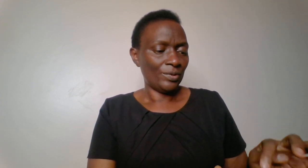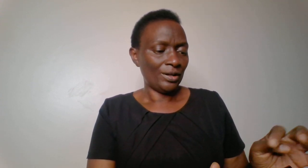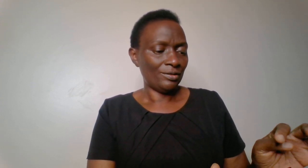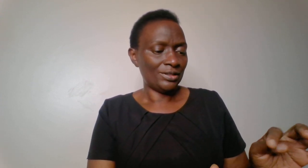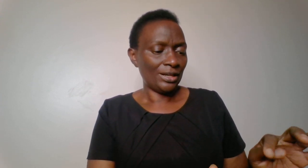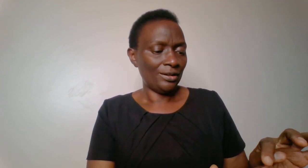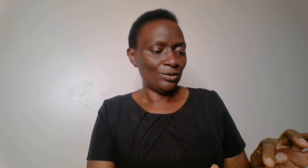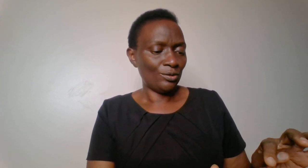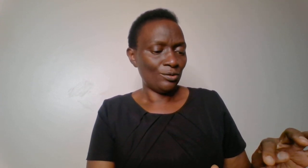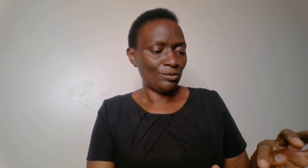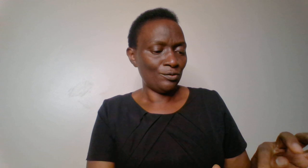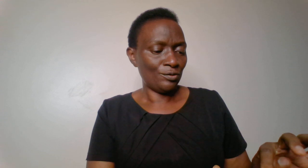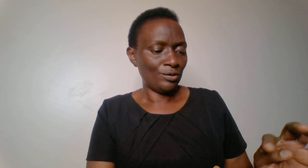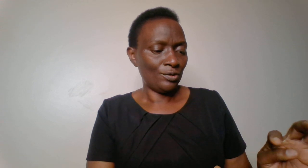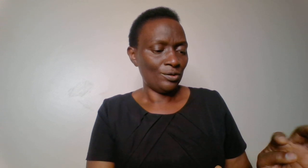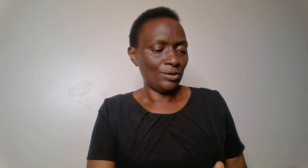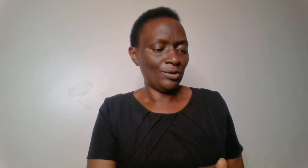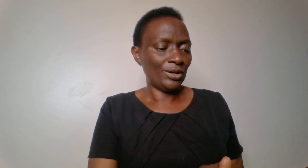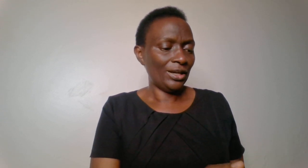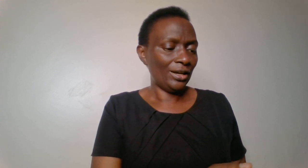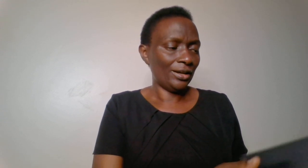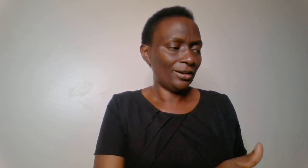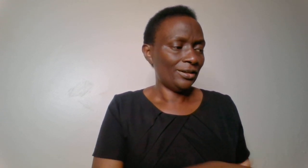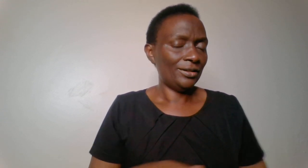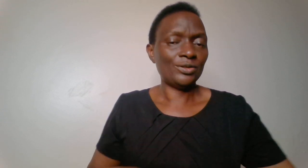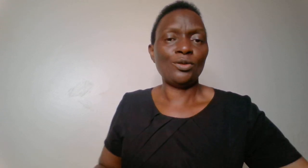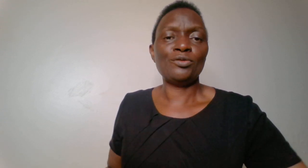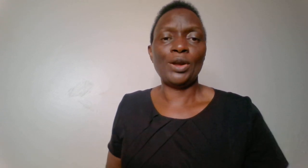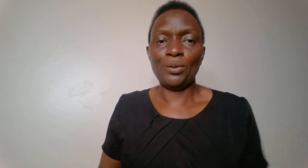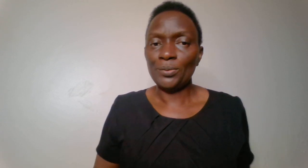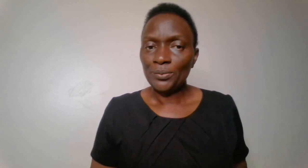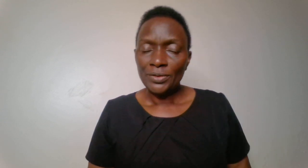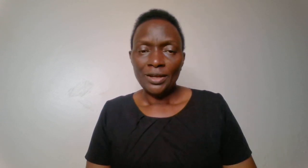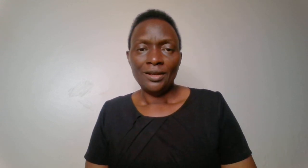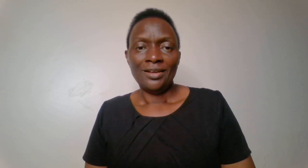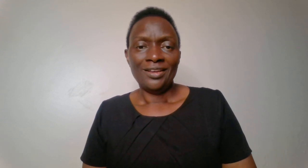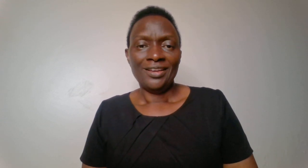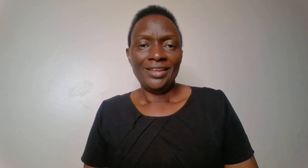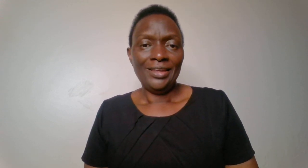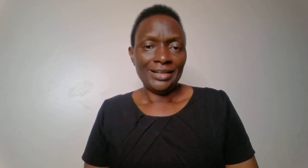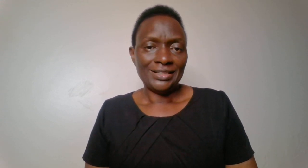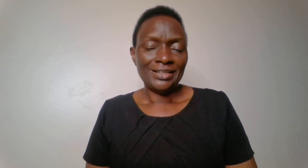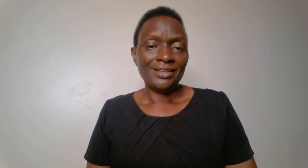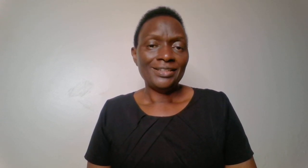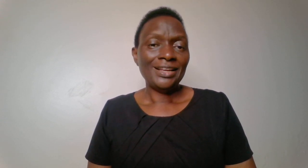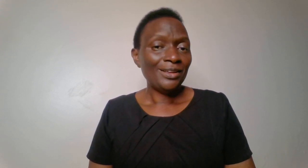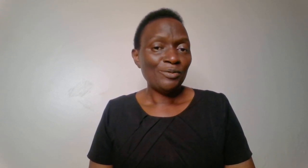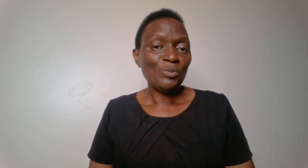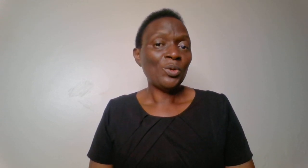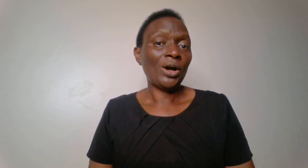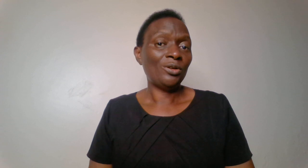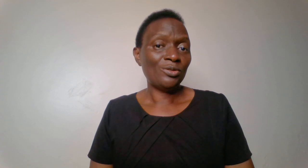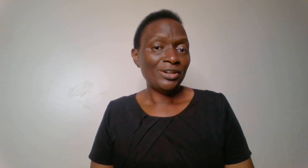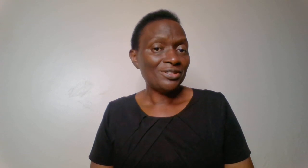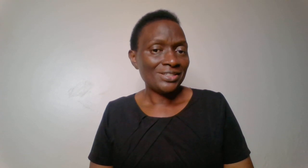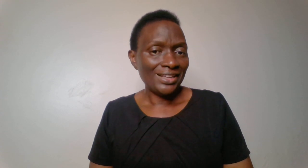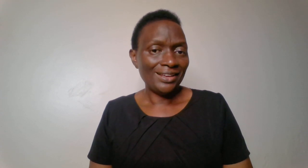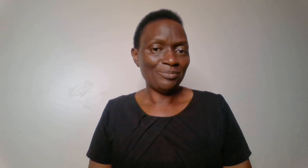I'll turn it off. Okay. It's off now. Yes. Tell him you cannot wait to see him.